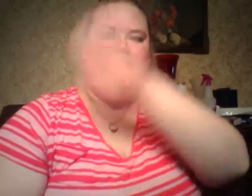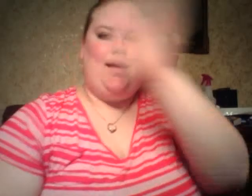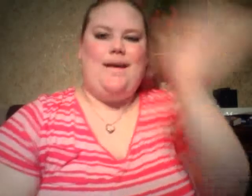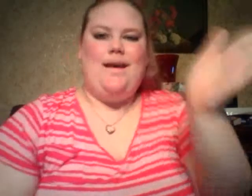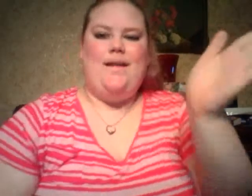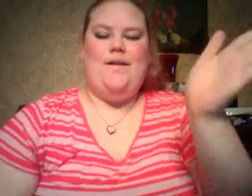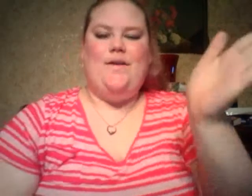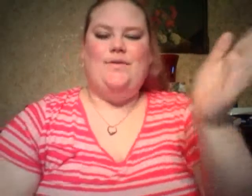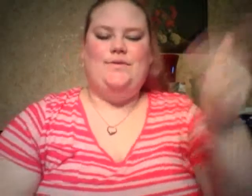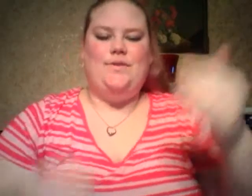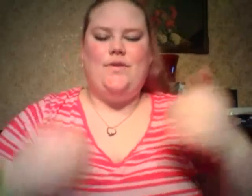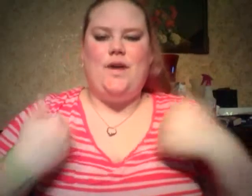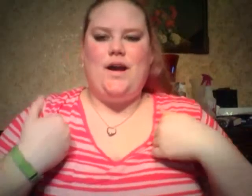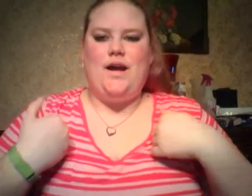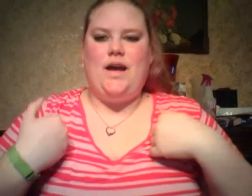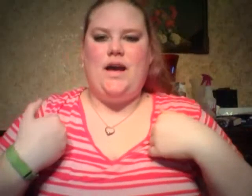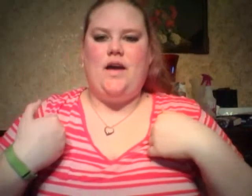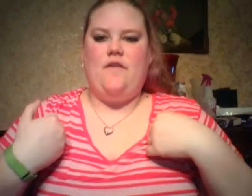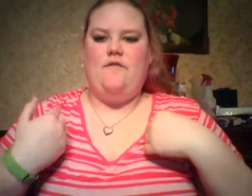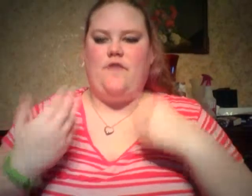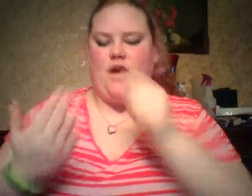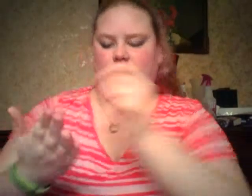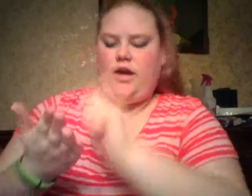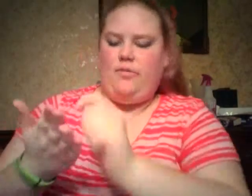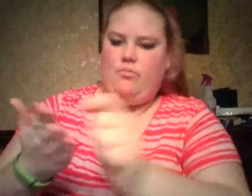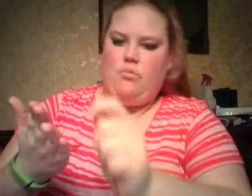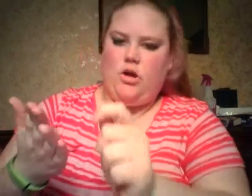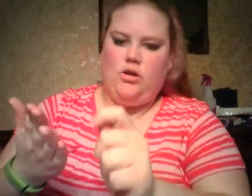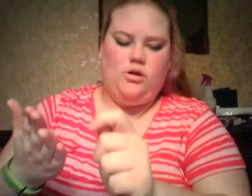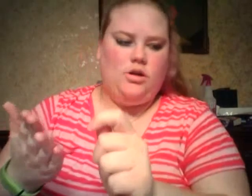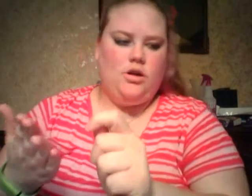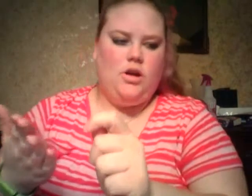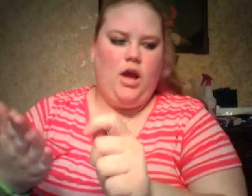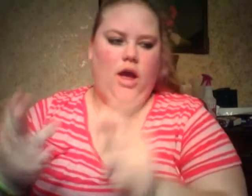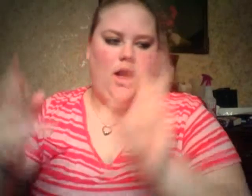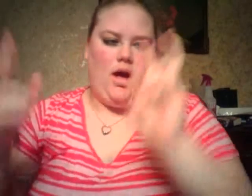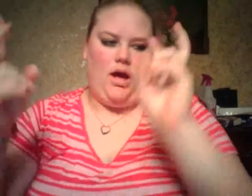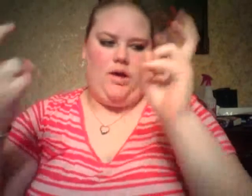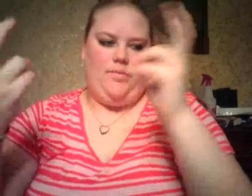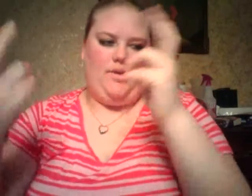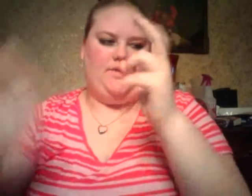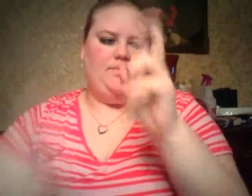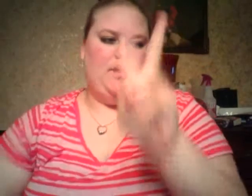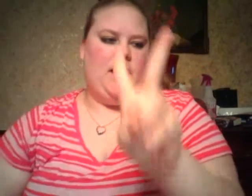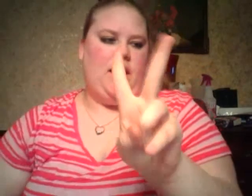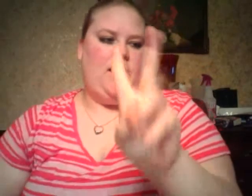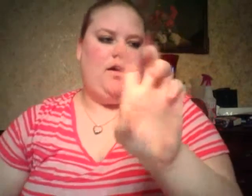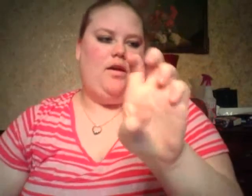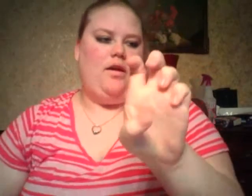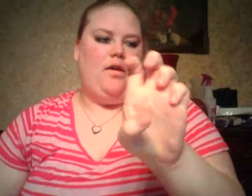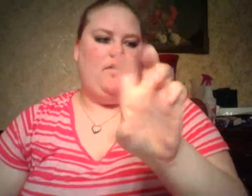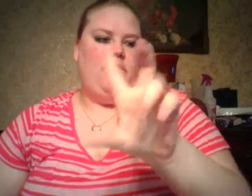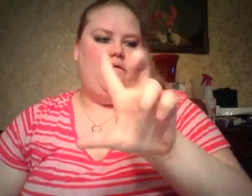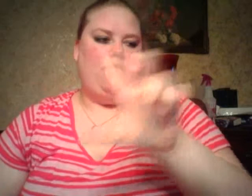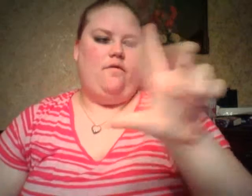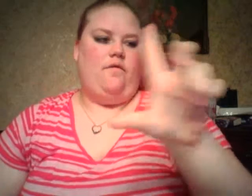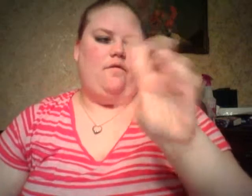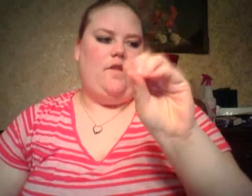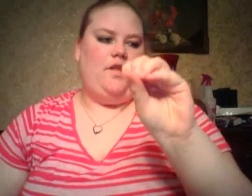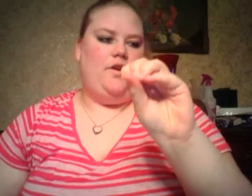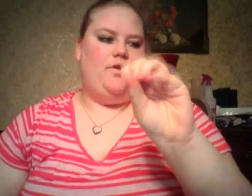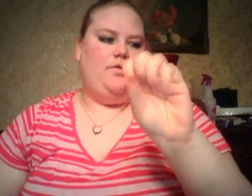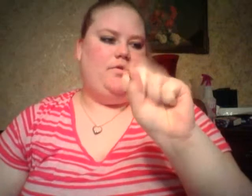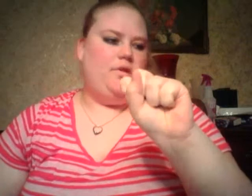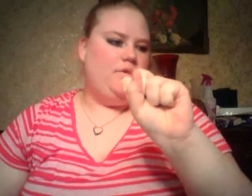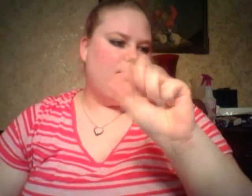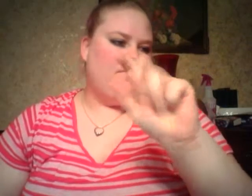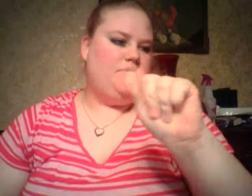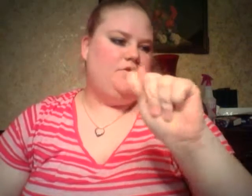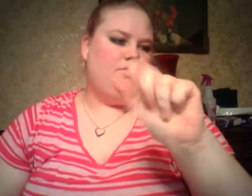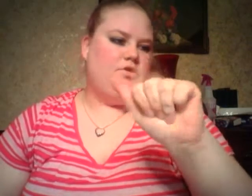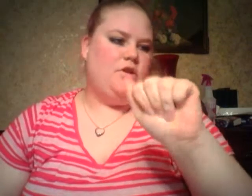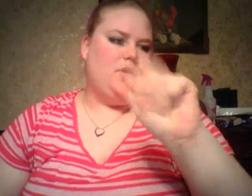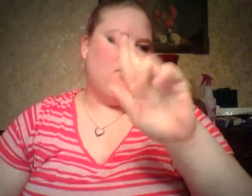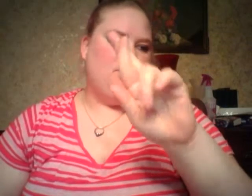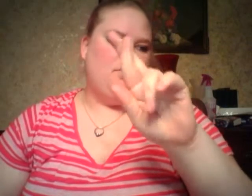Hello, so I have a marker. It's by Velostar.